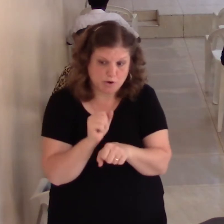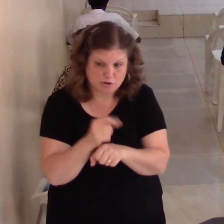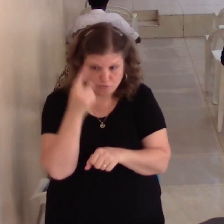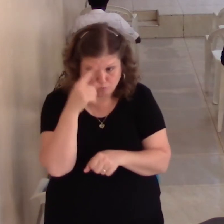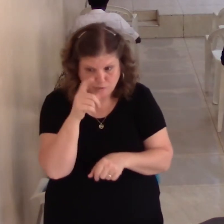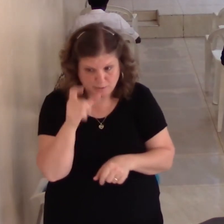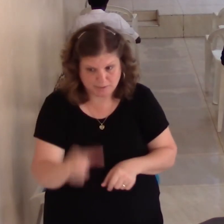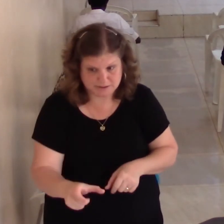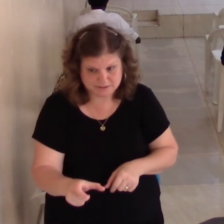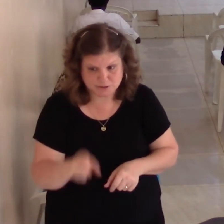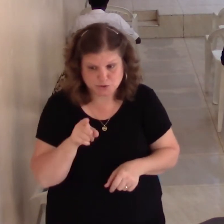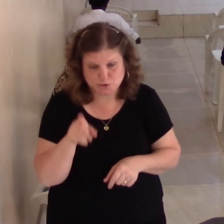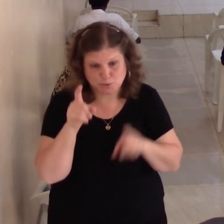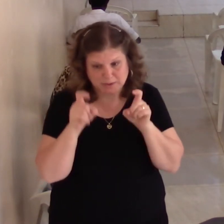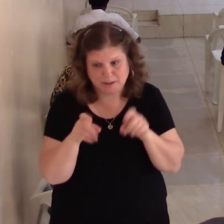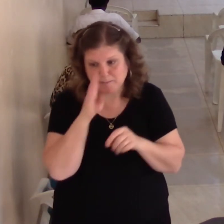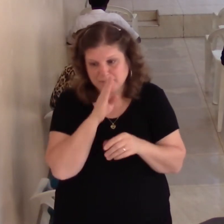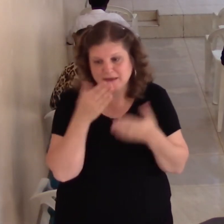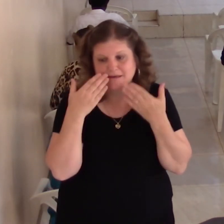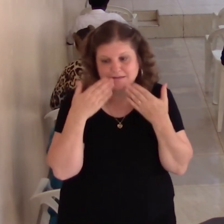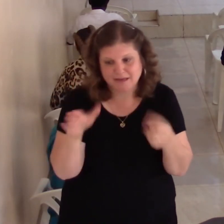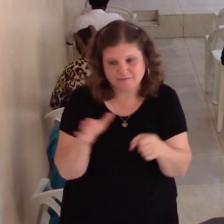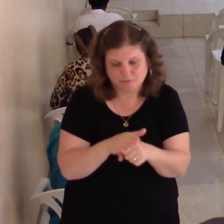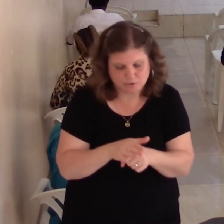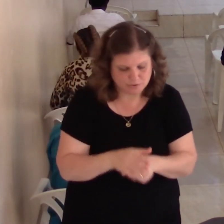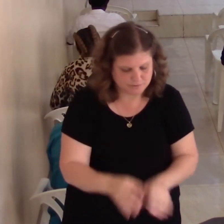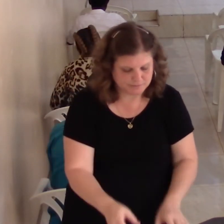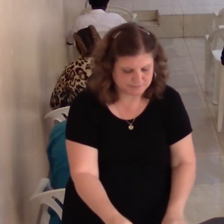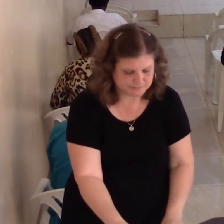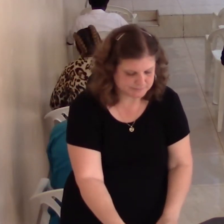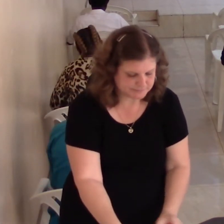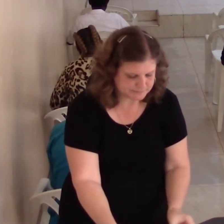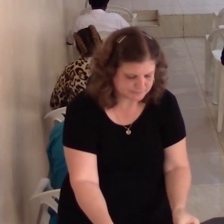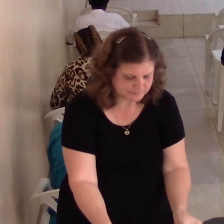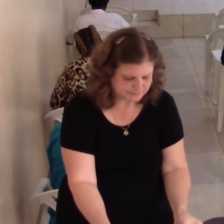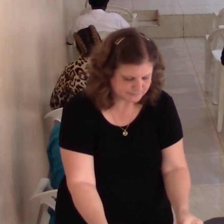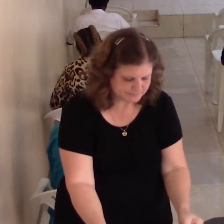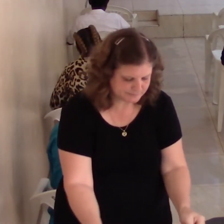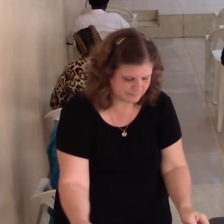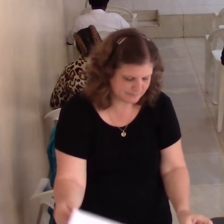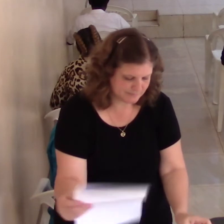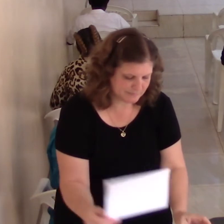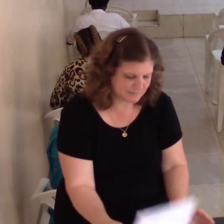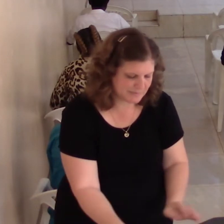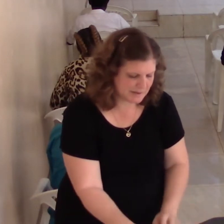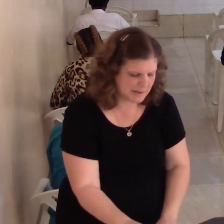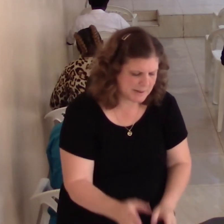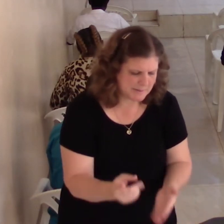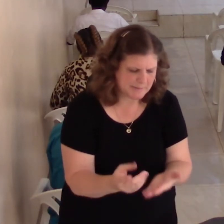you ought to be thankful for them. So many times you get upset. I listen.